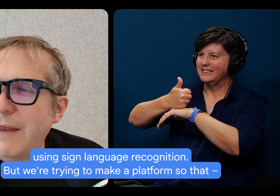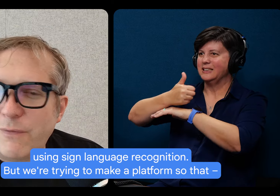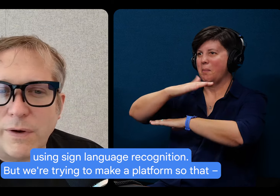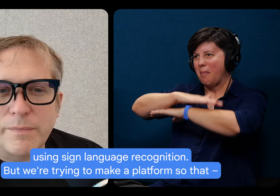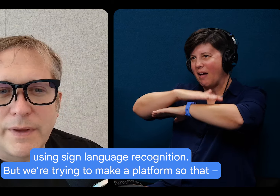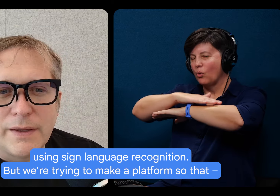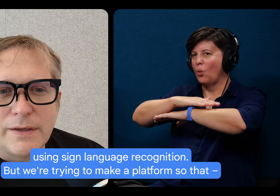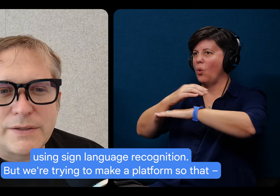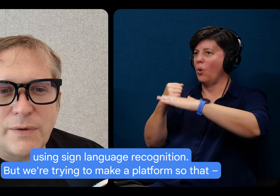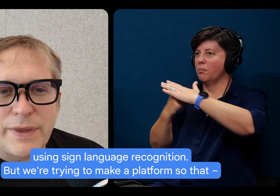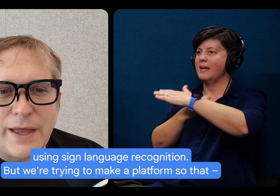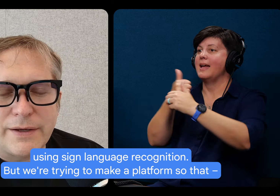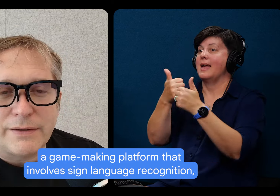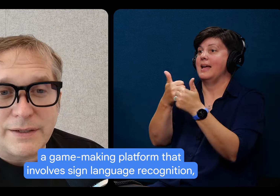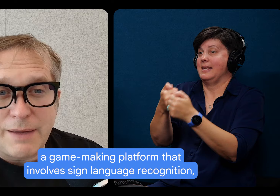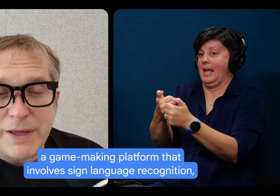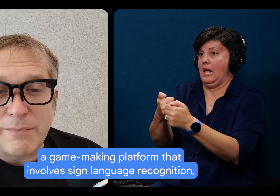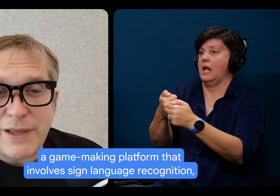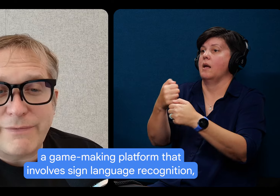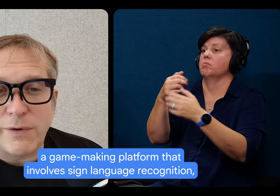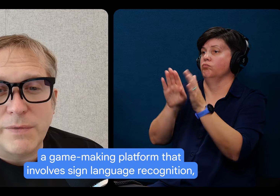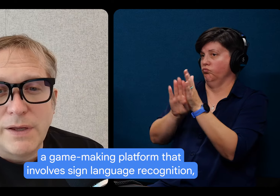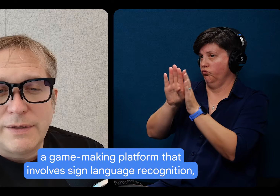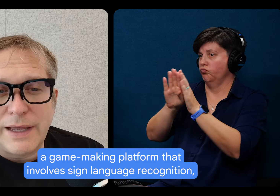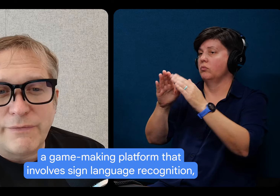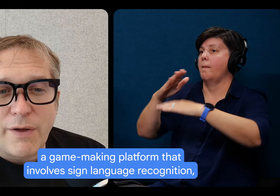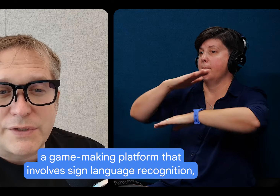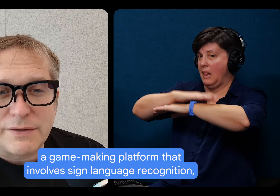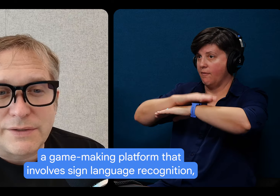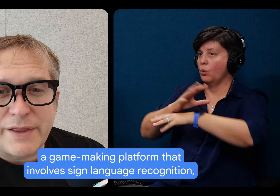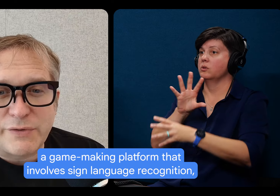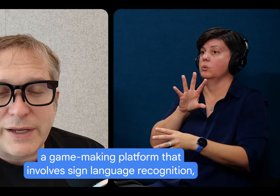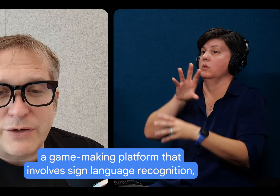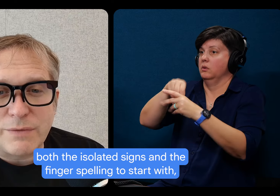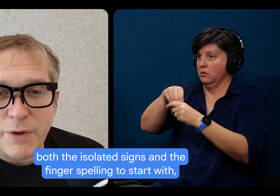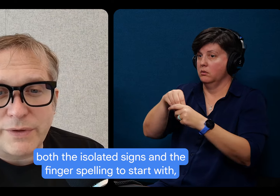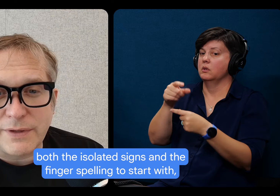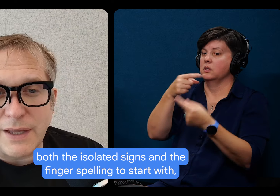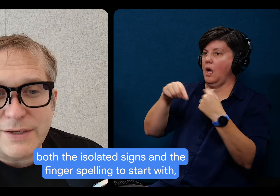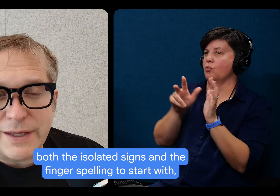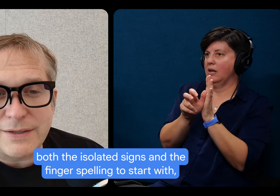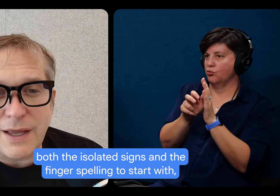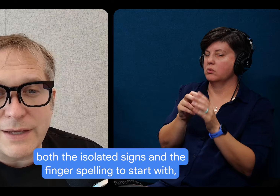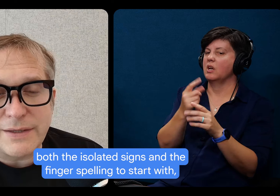platform so that, uh, a game making platform that involves sign language recognition, both the isolated signs and the